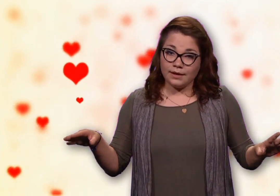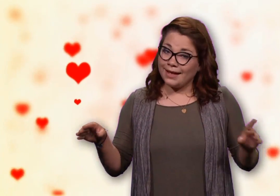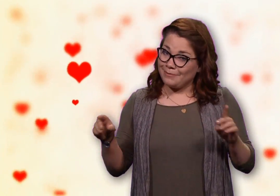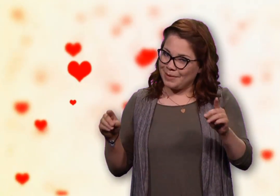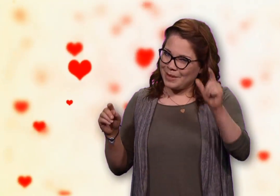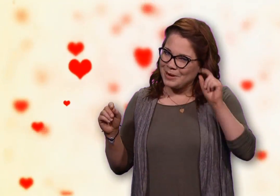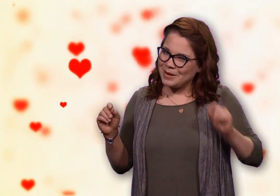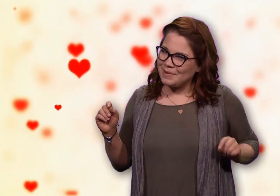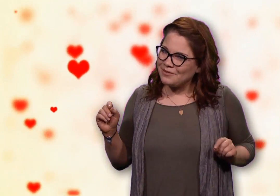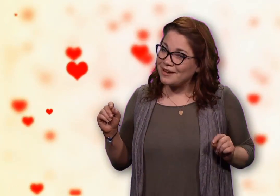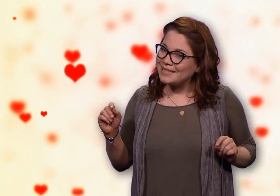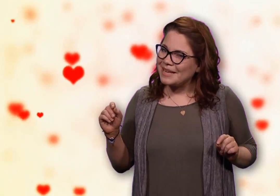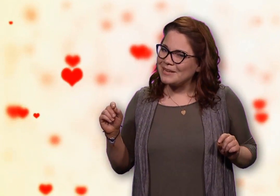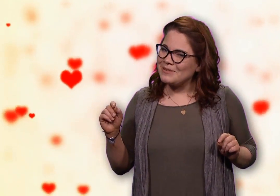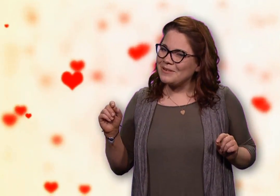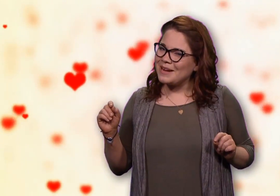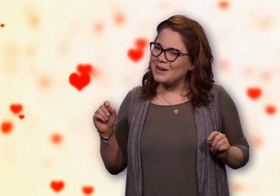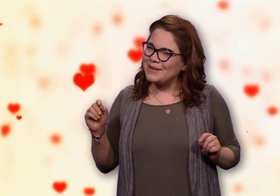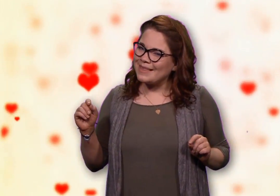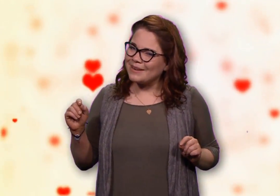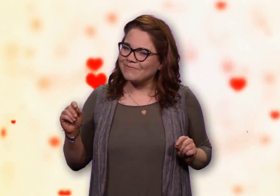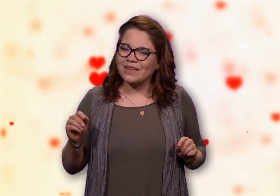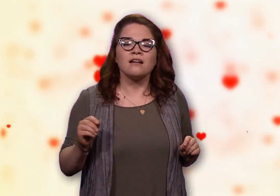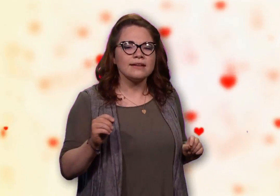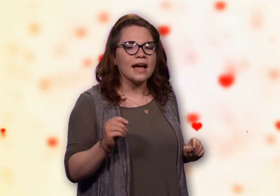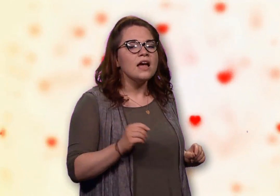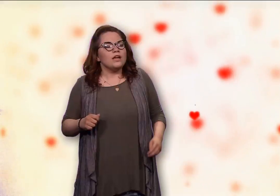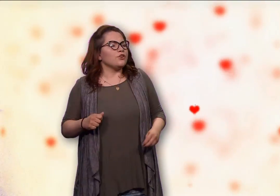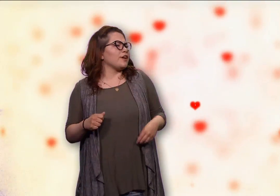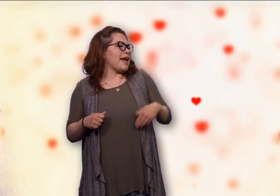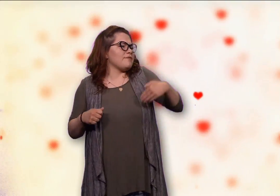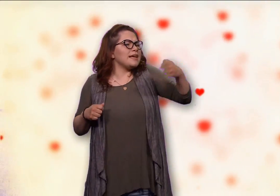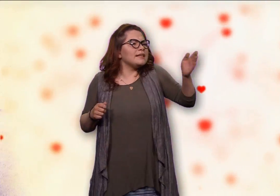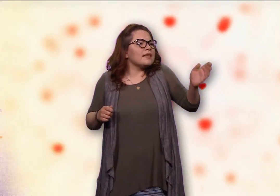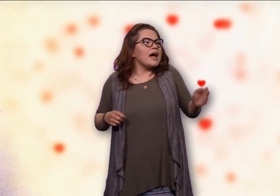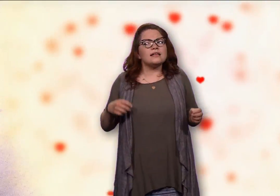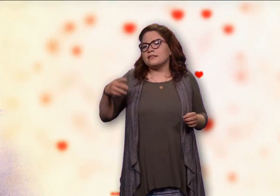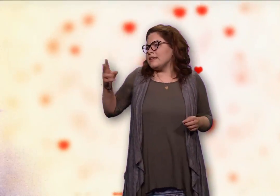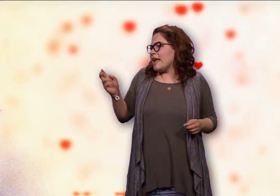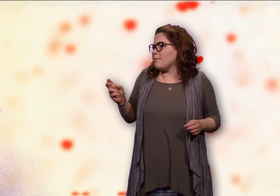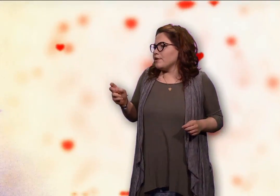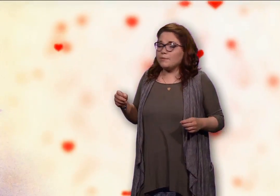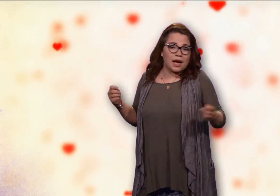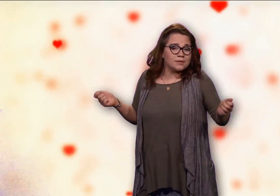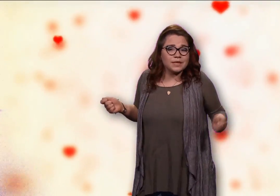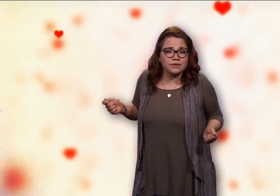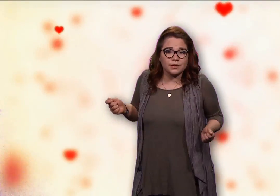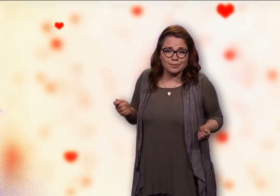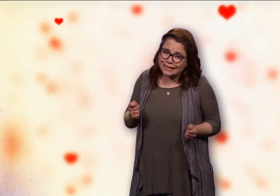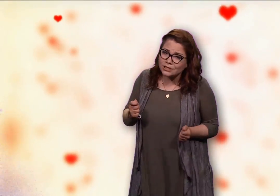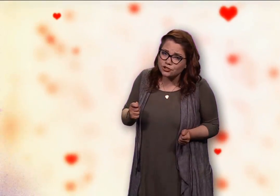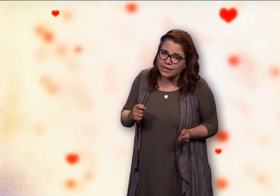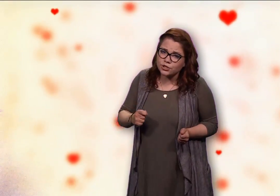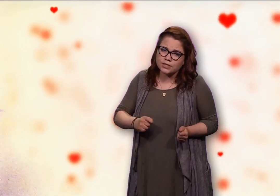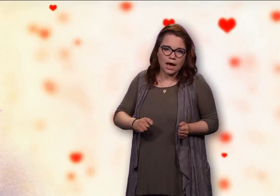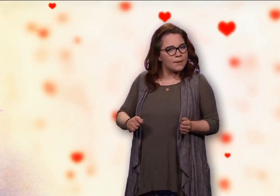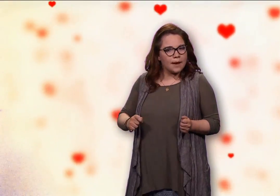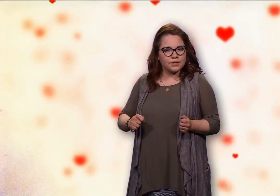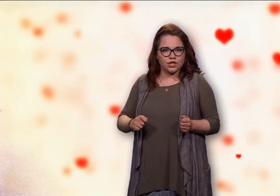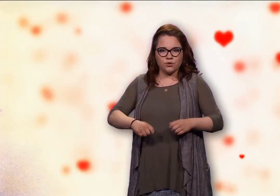And people aren't going to be afraid to let you know they know either. Oh yeah, you're going to have in-laws, neighbors, and possibly even complete strangers coming up to you